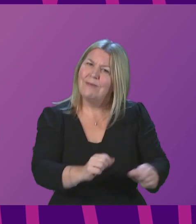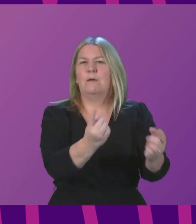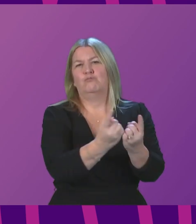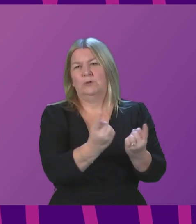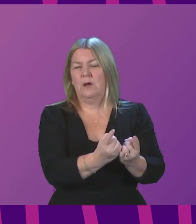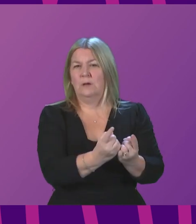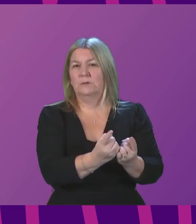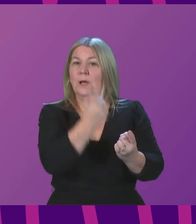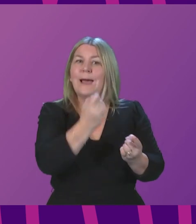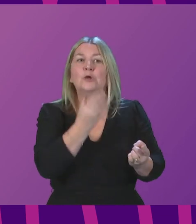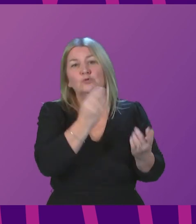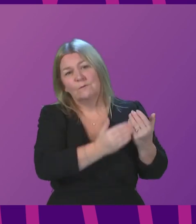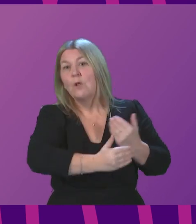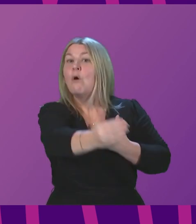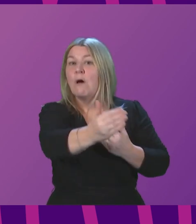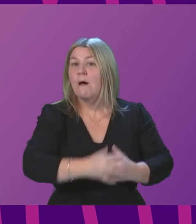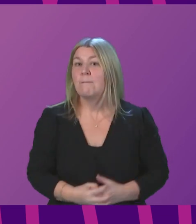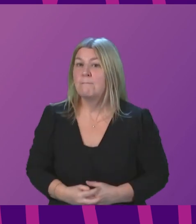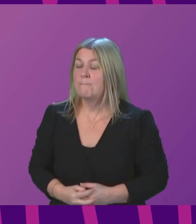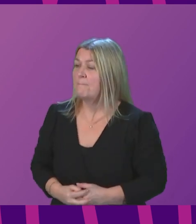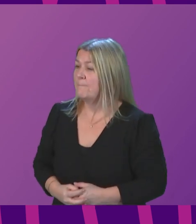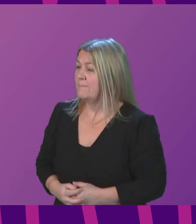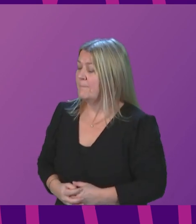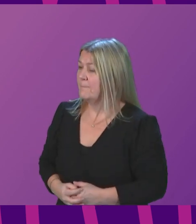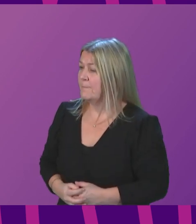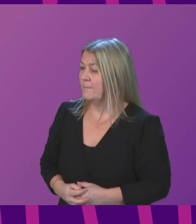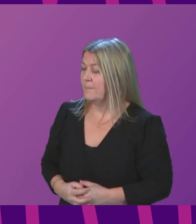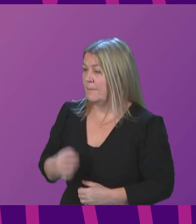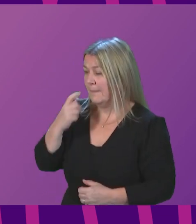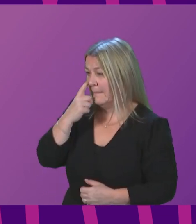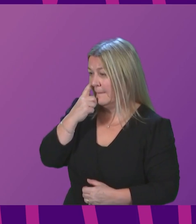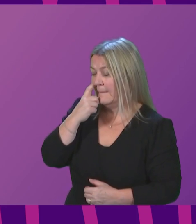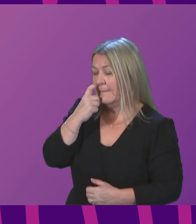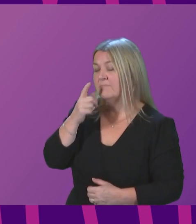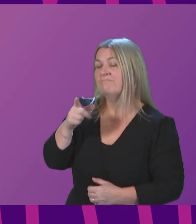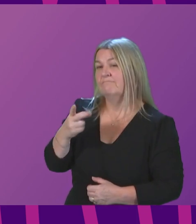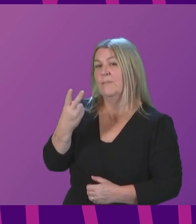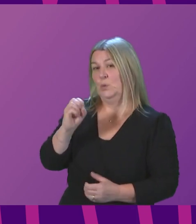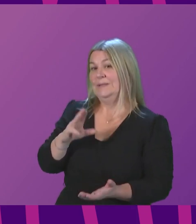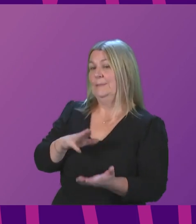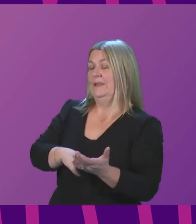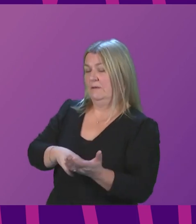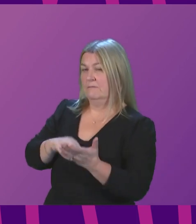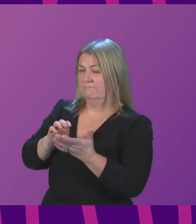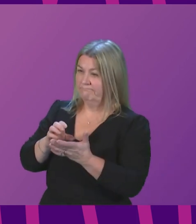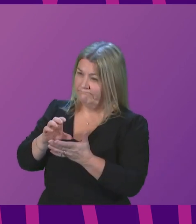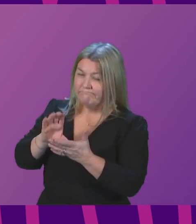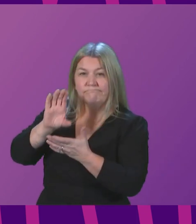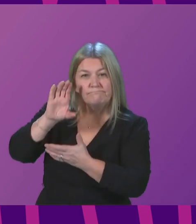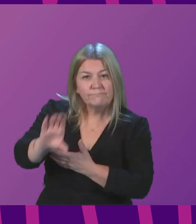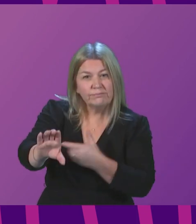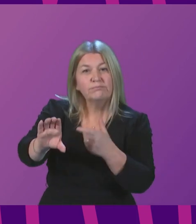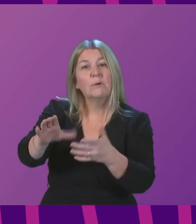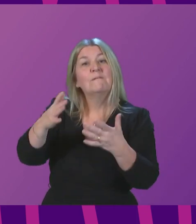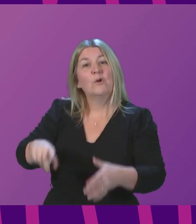in use for longer? The Minister. Well, as I said in my original answer, the £20 million worth of investments from the